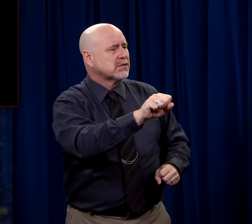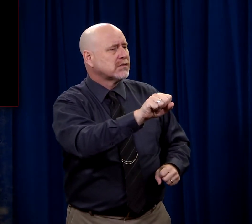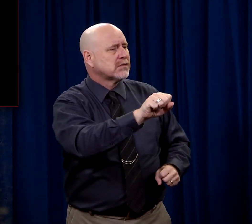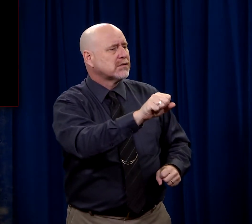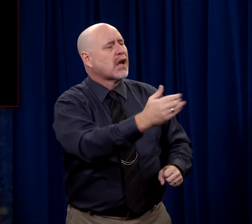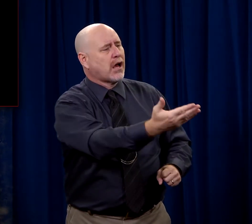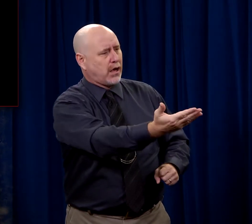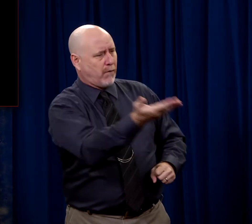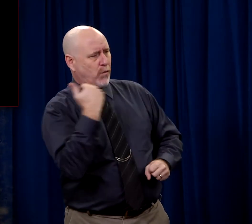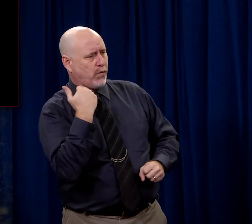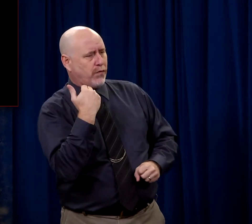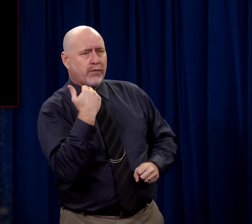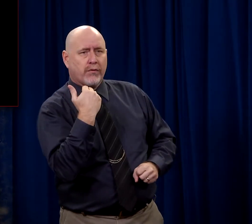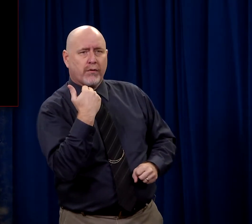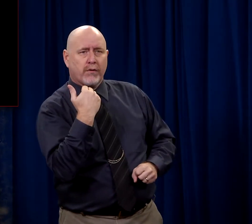come forth.